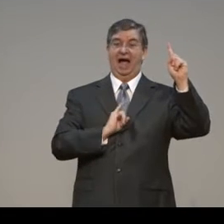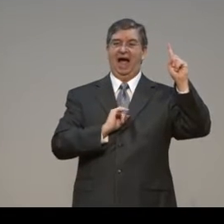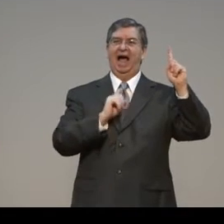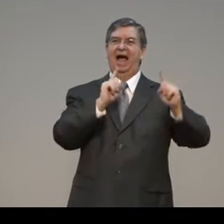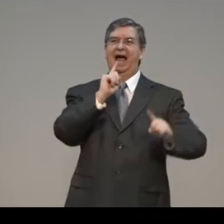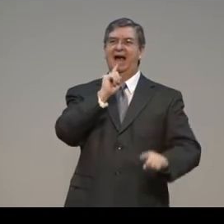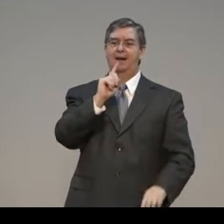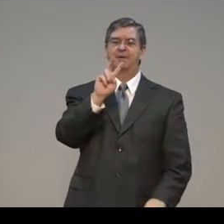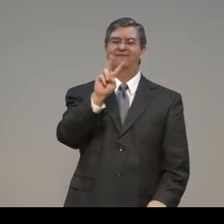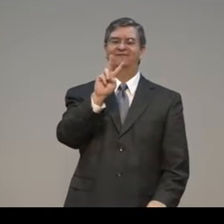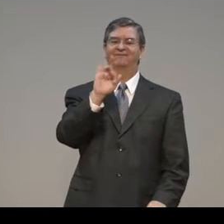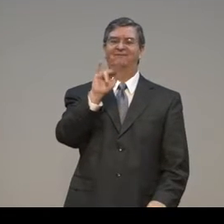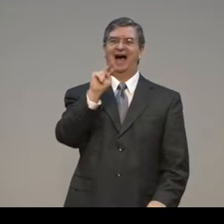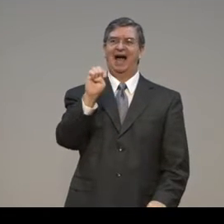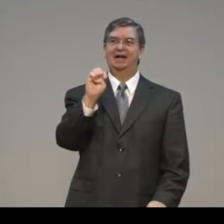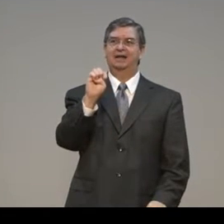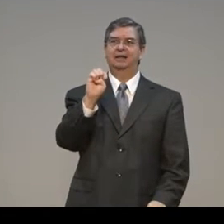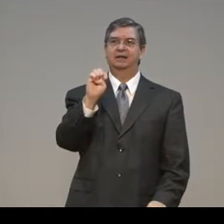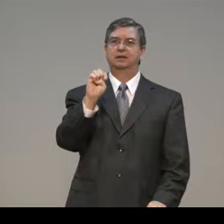I am the vine.